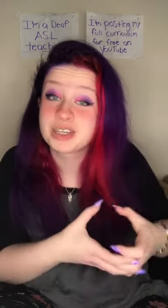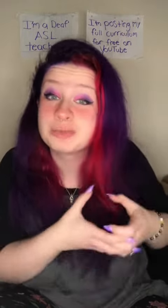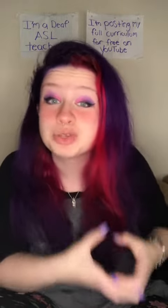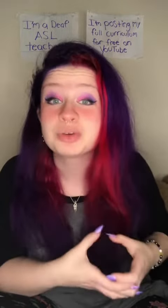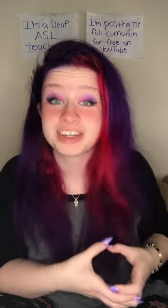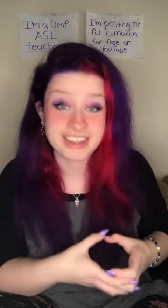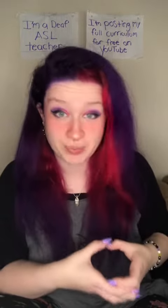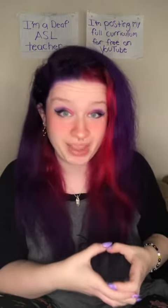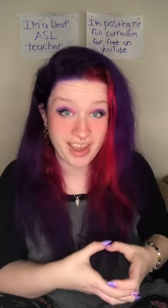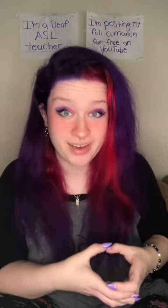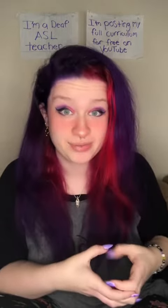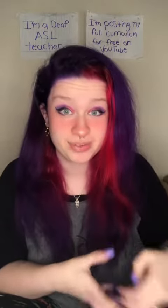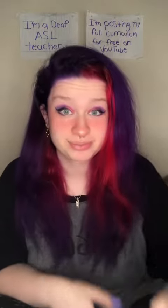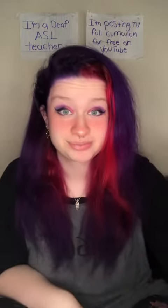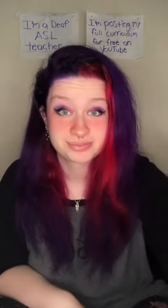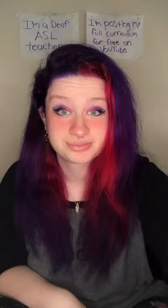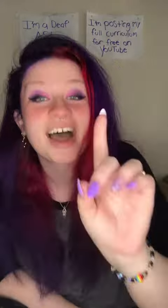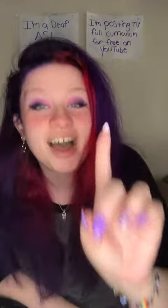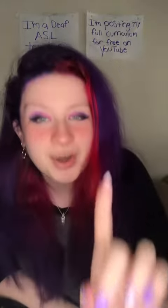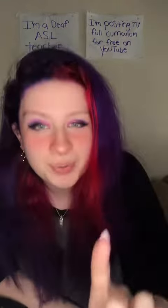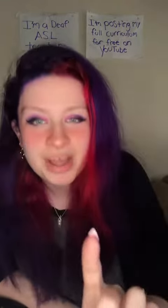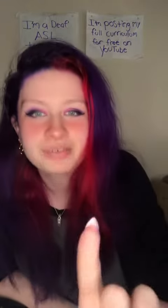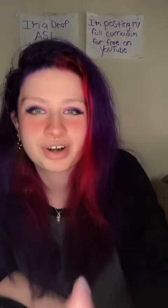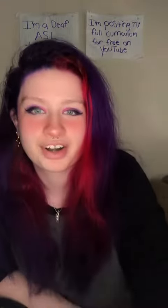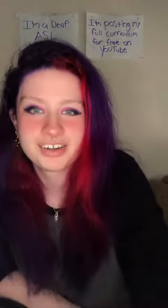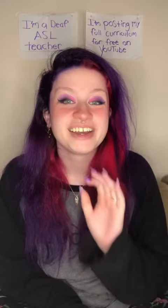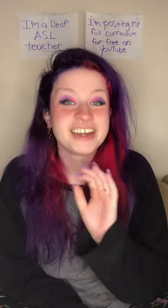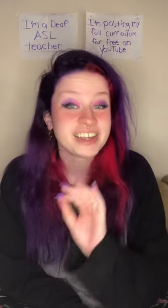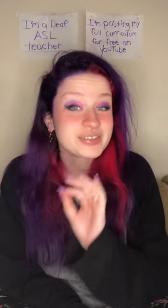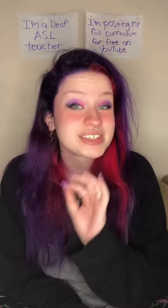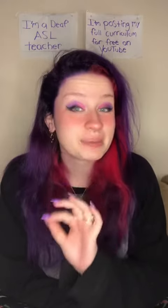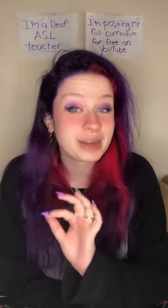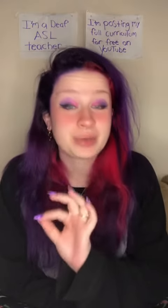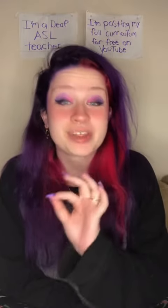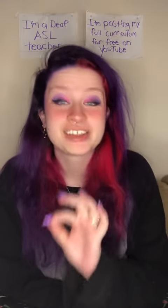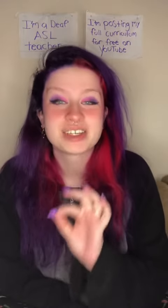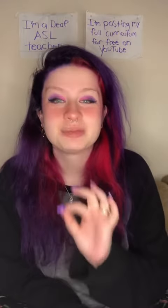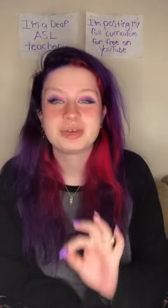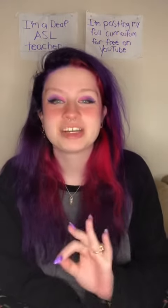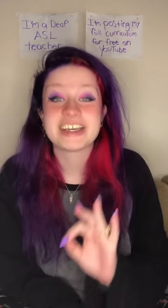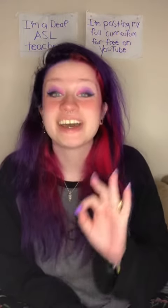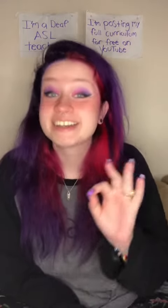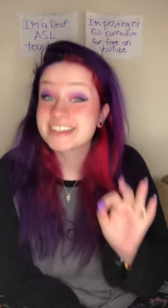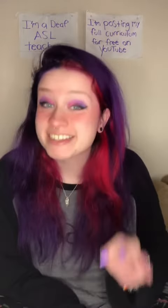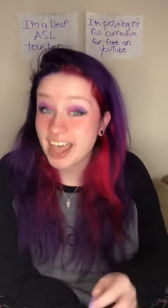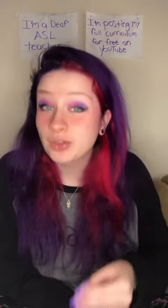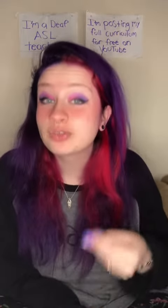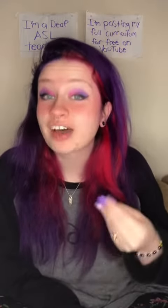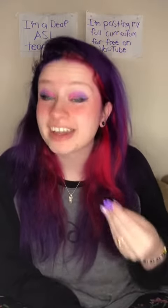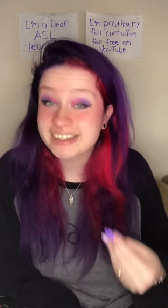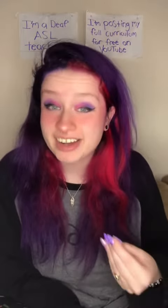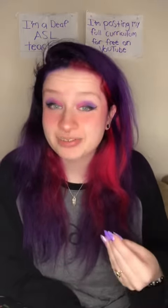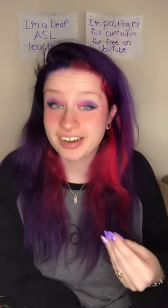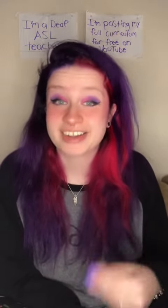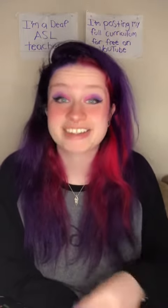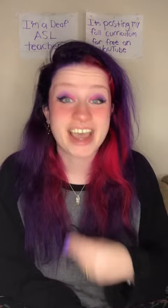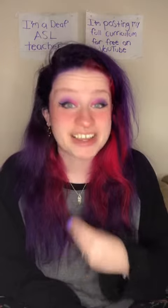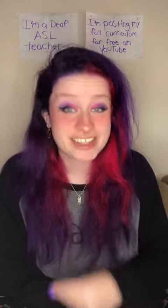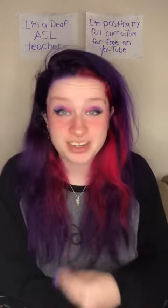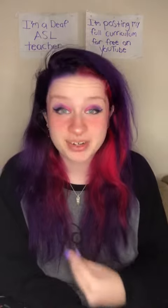community that we have. However, if somebody within the community self-identifies as hearing